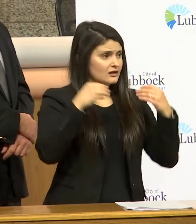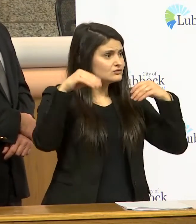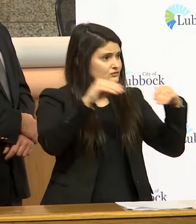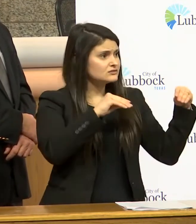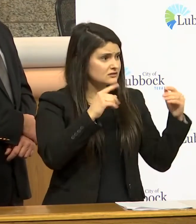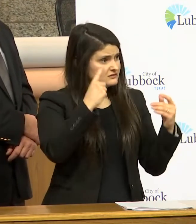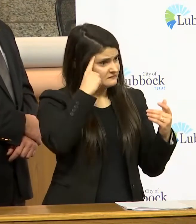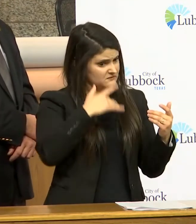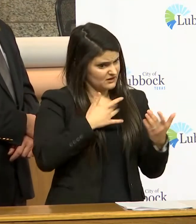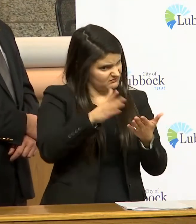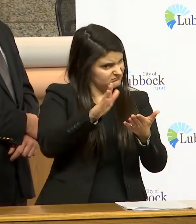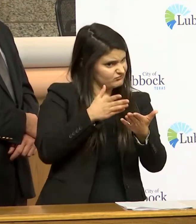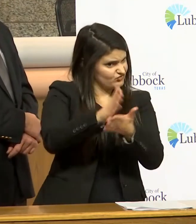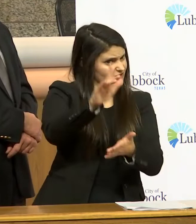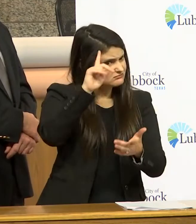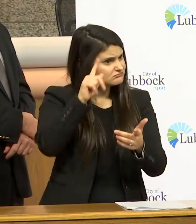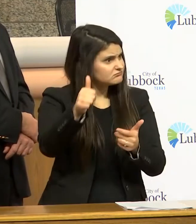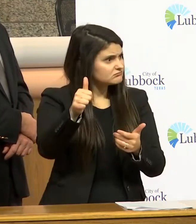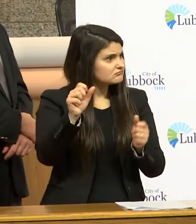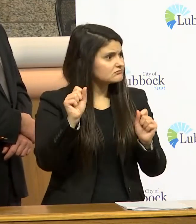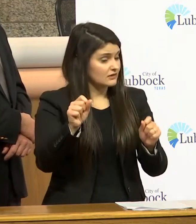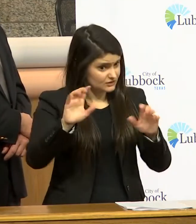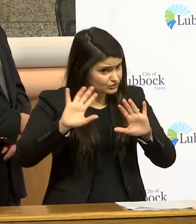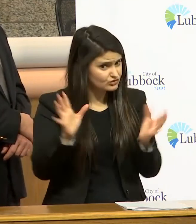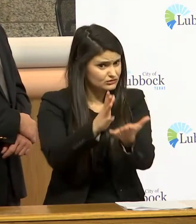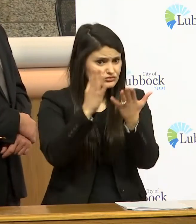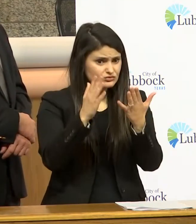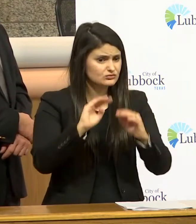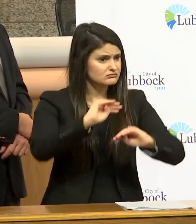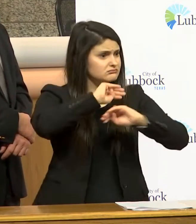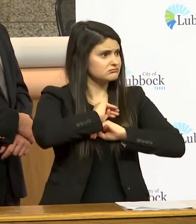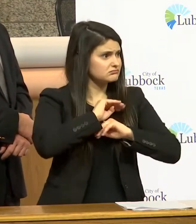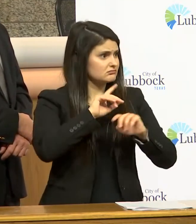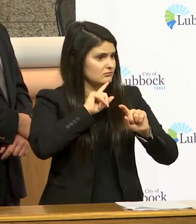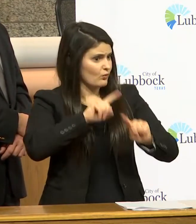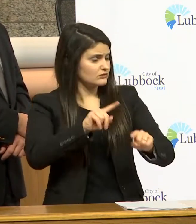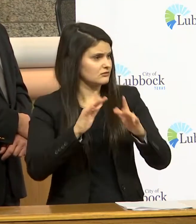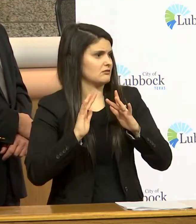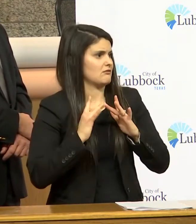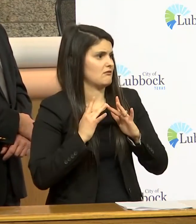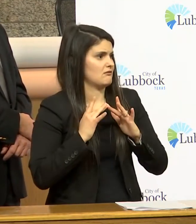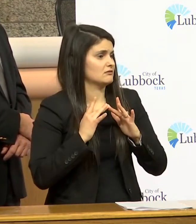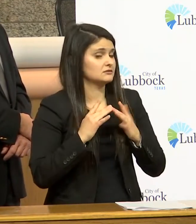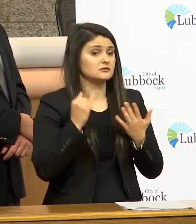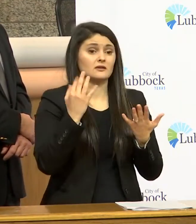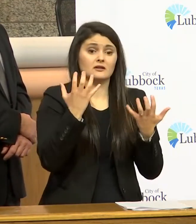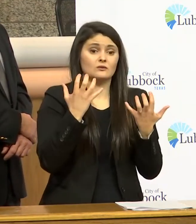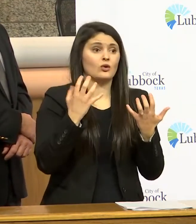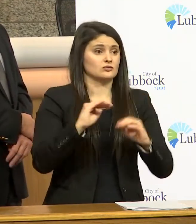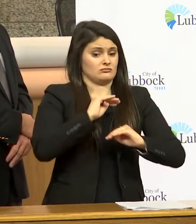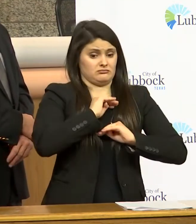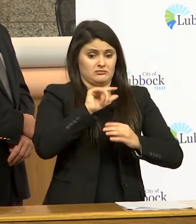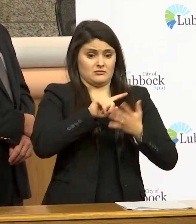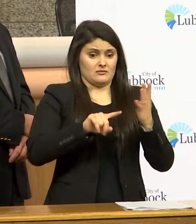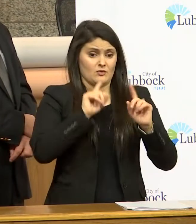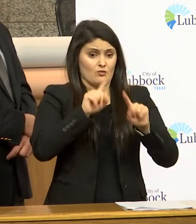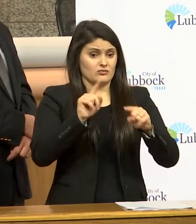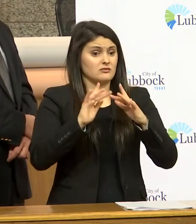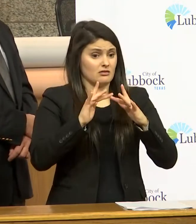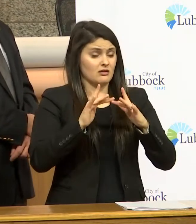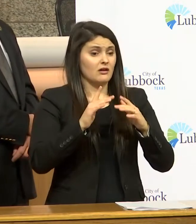certainly think they have the right to and we encourage them to fulfill those orders if they want to do that via curbside